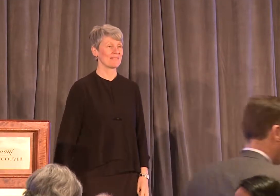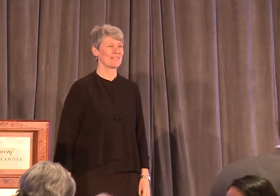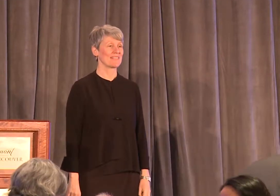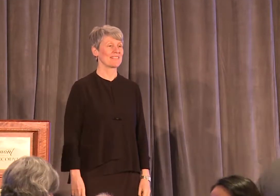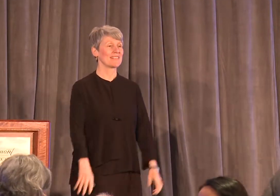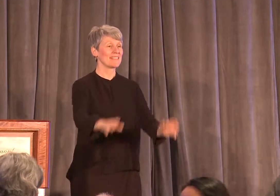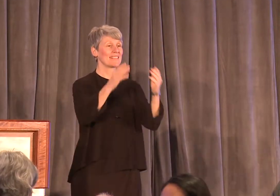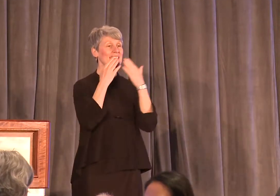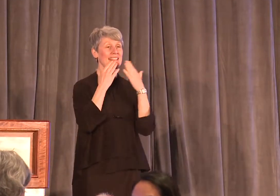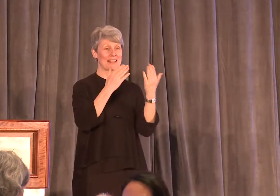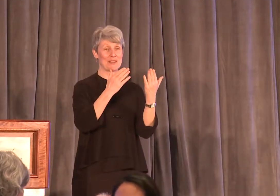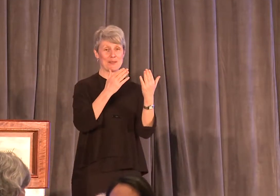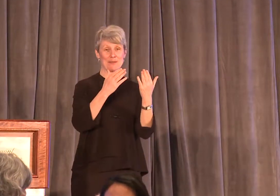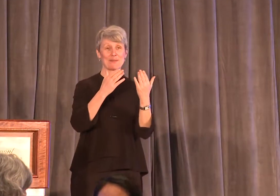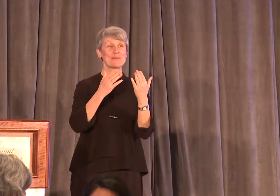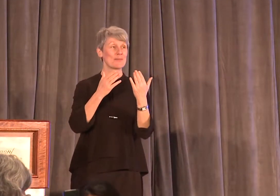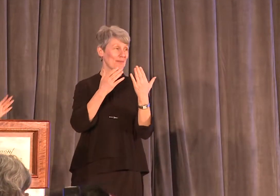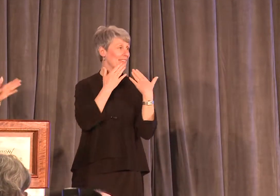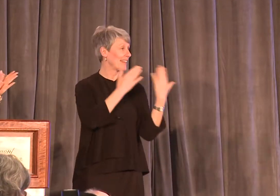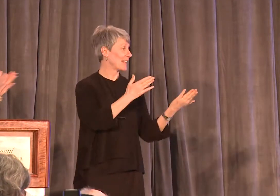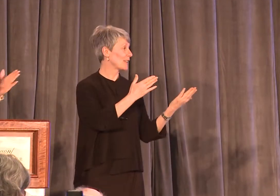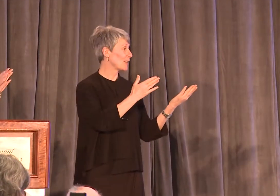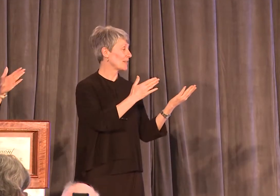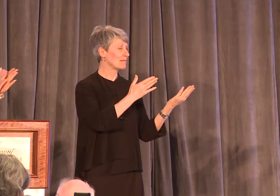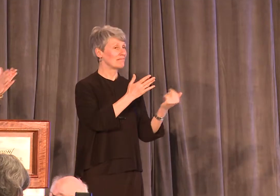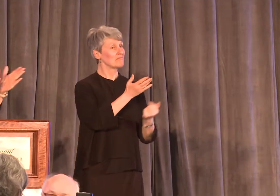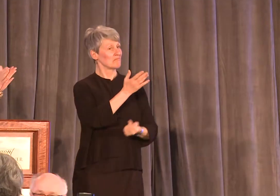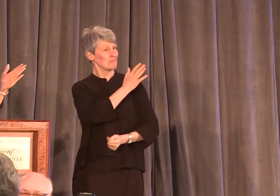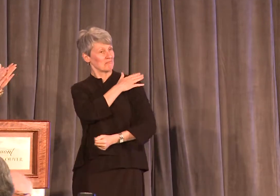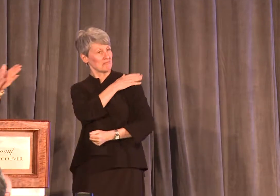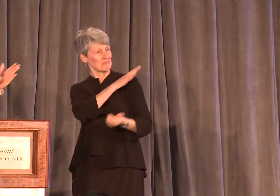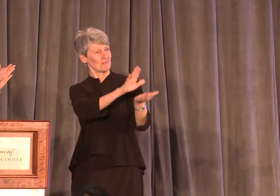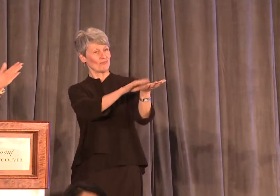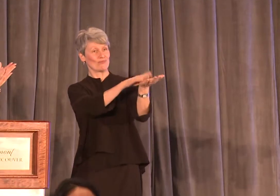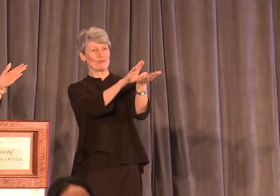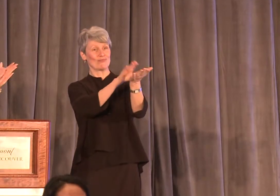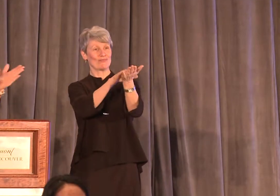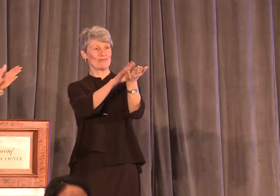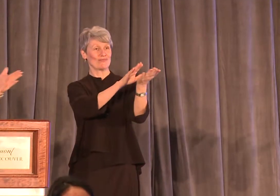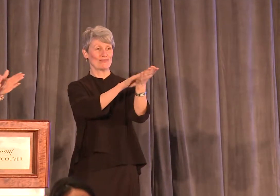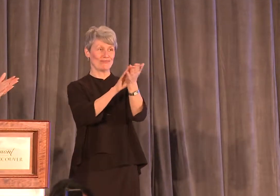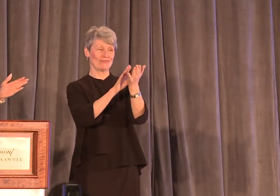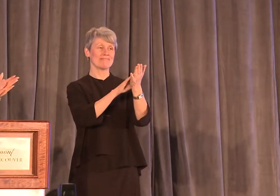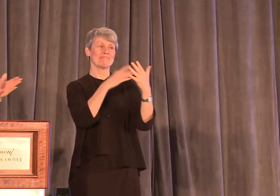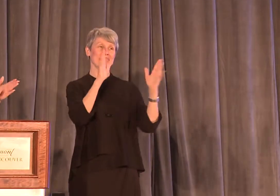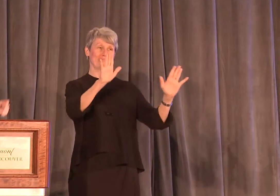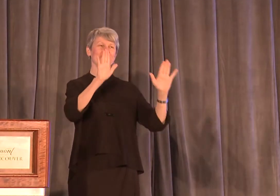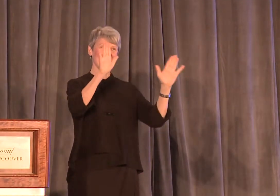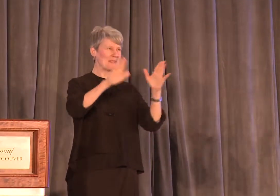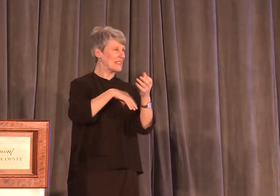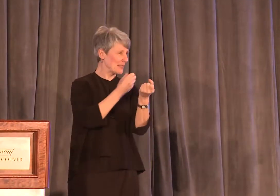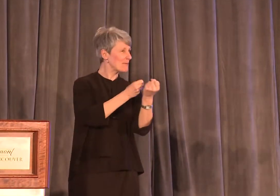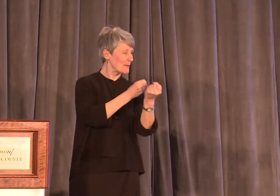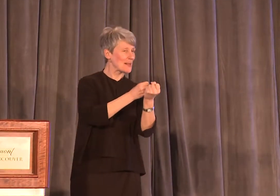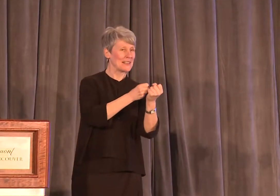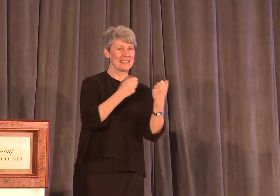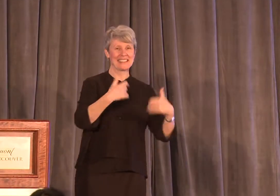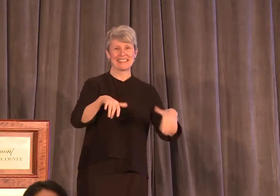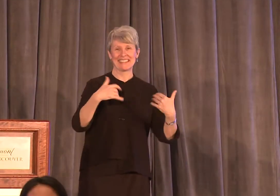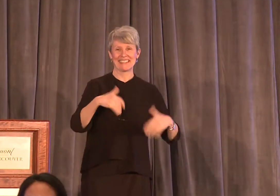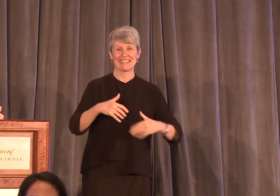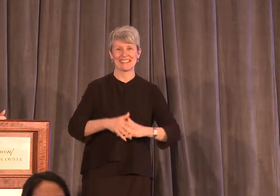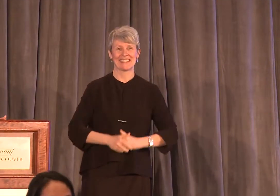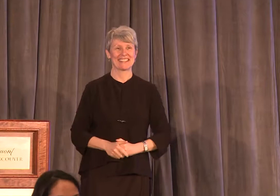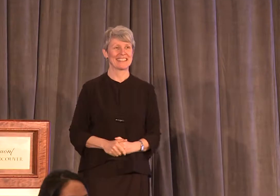Thank you very much. A big round of applause to all of you who have supported West Coast LEAP with your pink ribbon campaign.